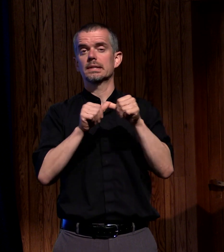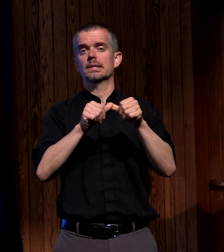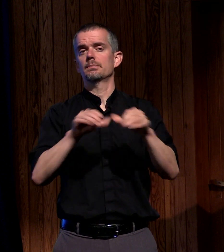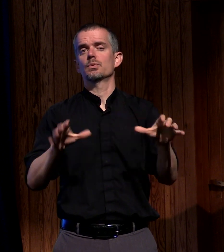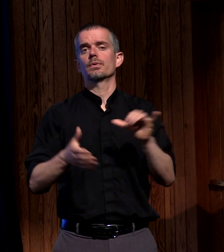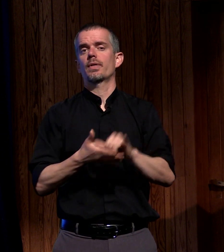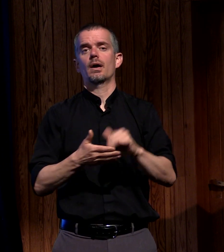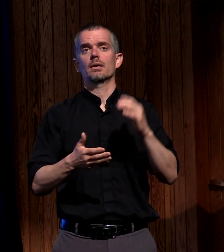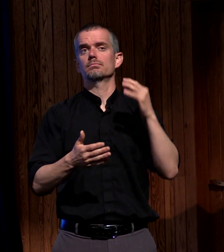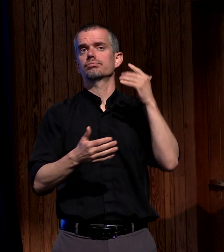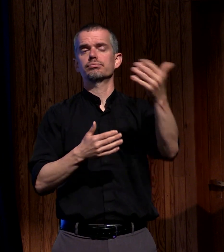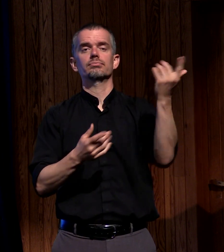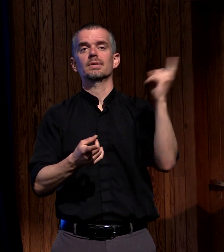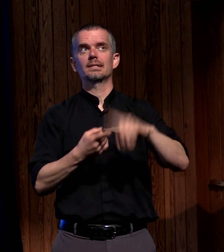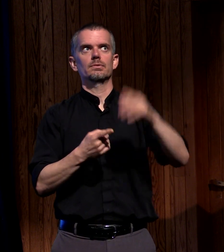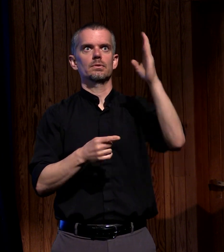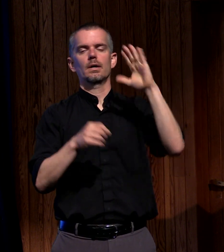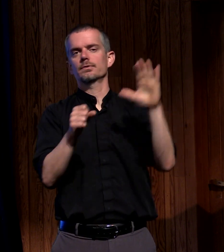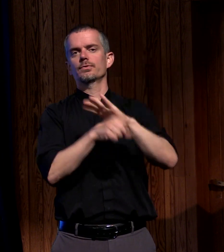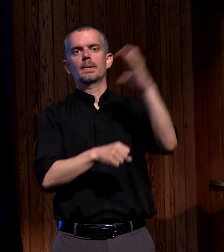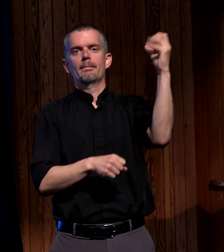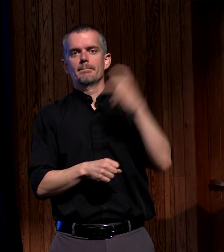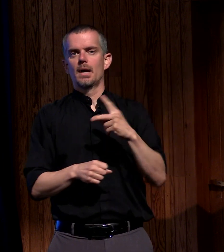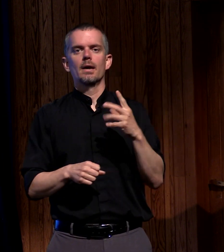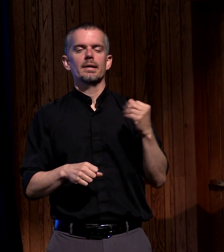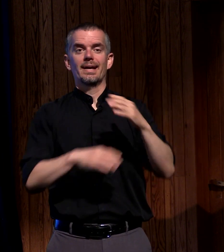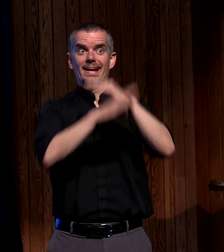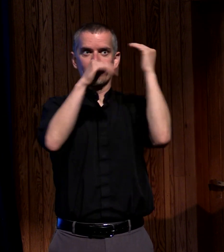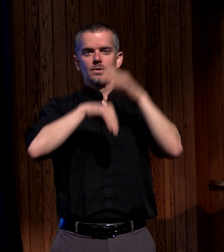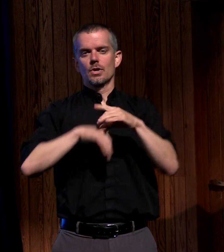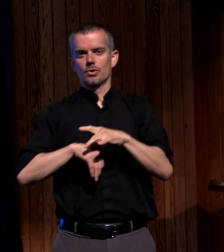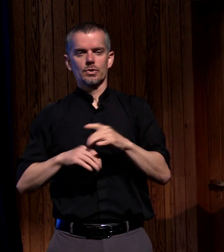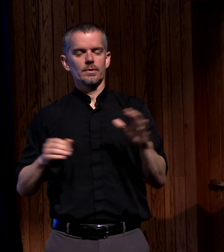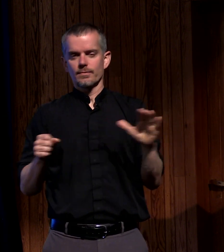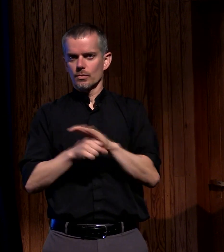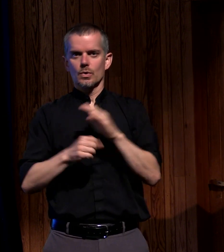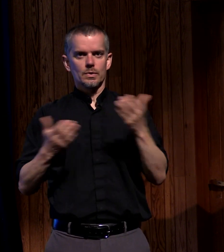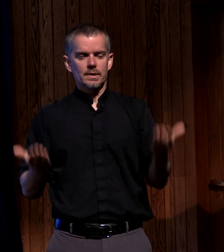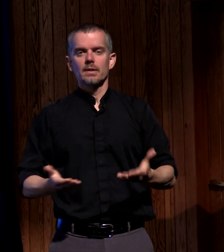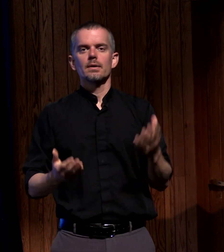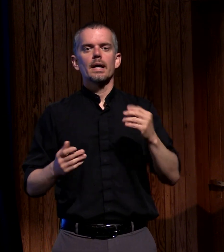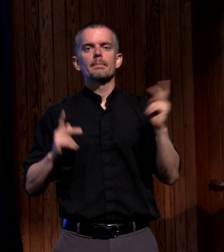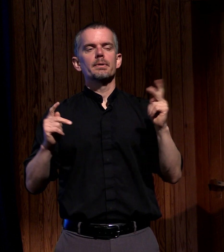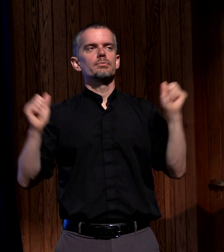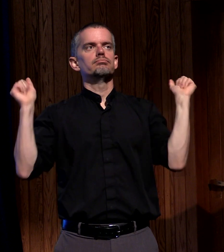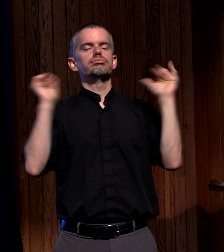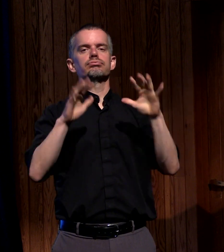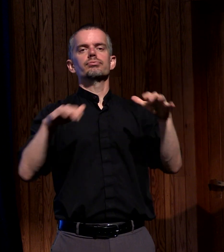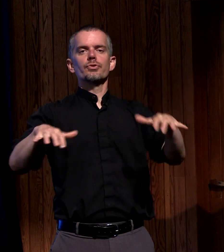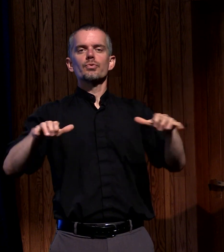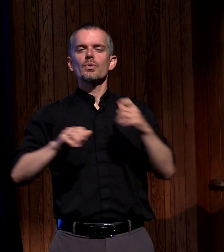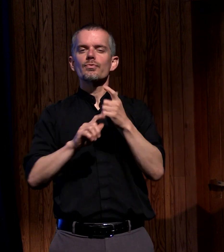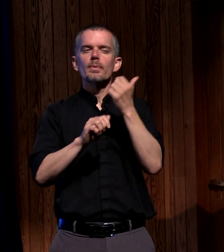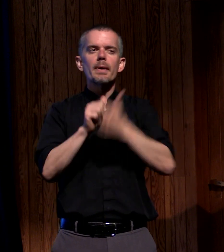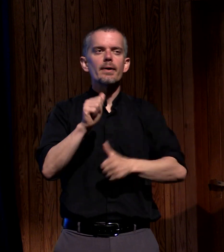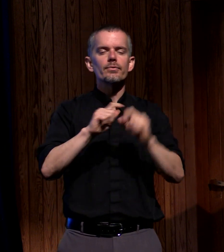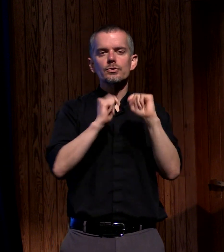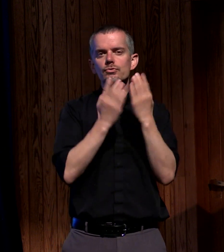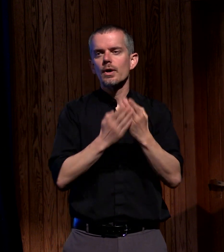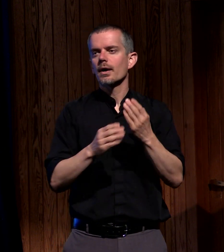returns in heaven is experienced here on earth and people gather around the throne from every tribe and language and people and